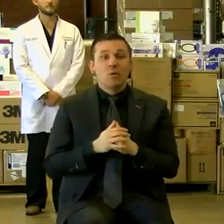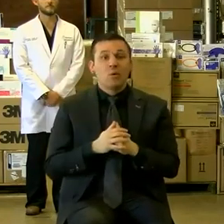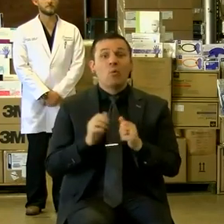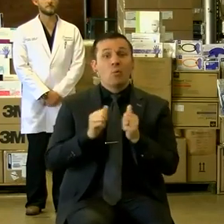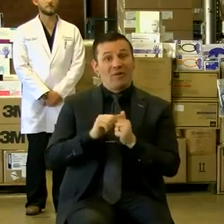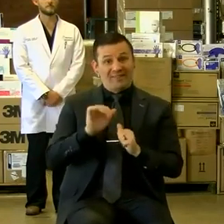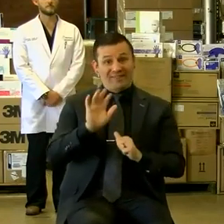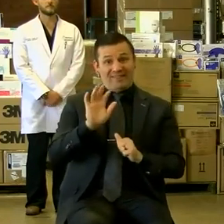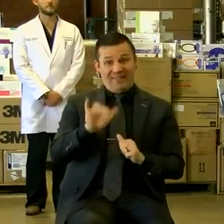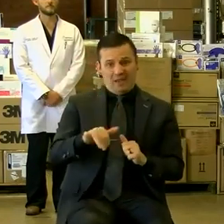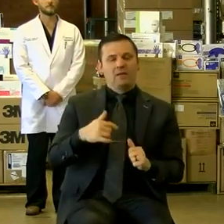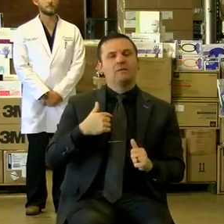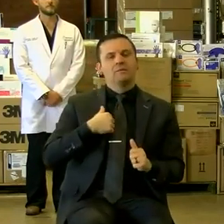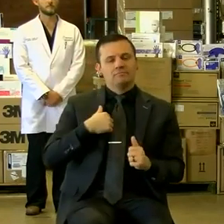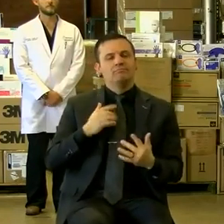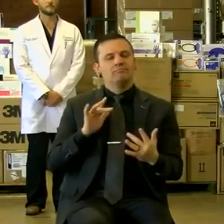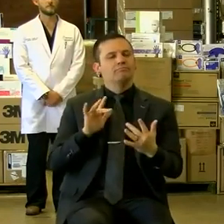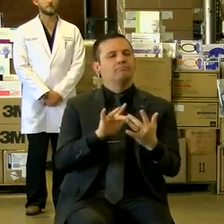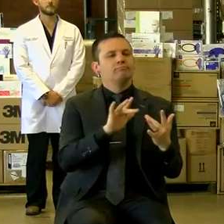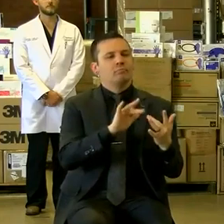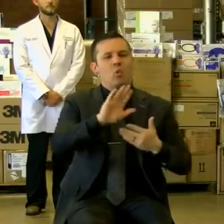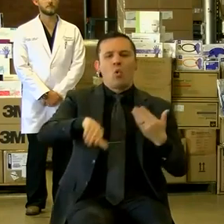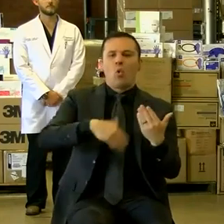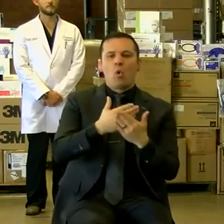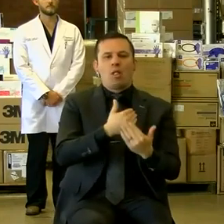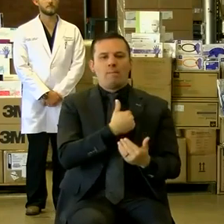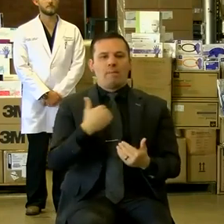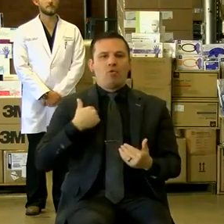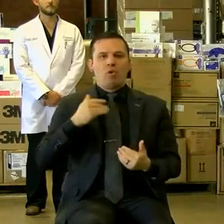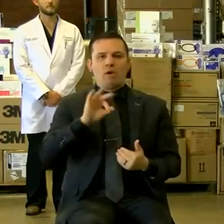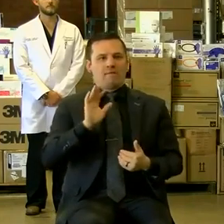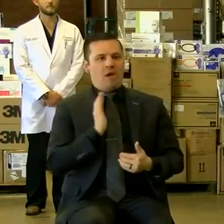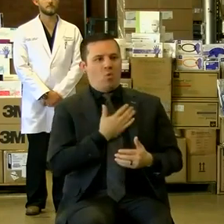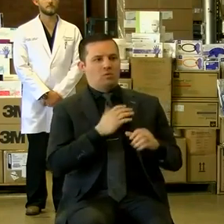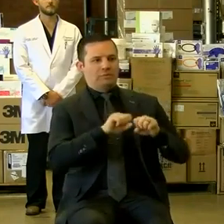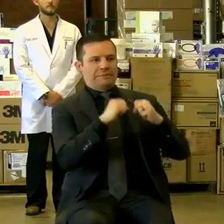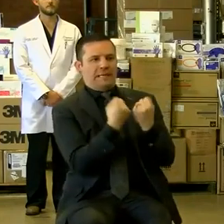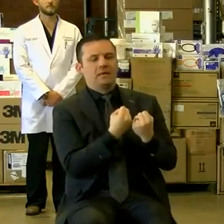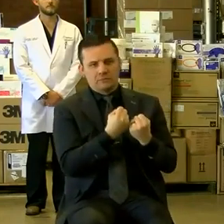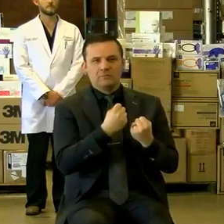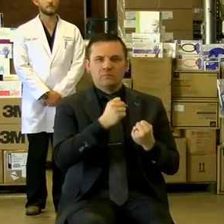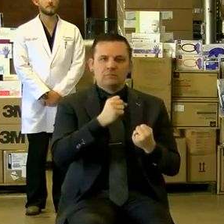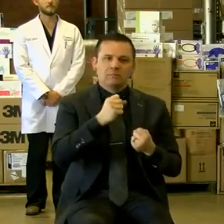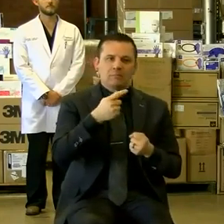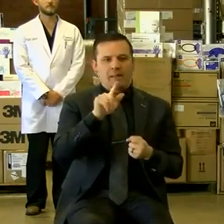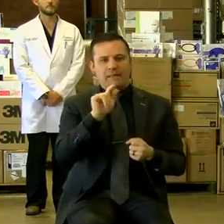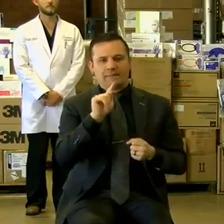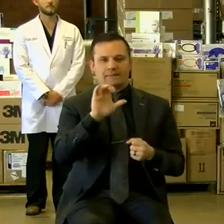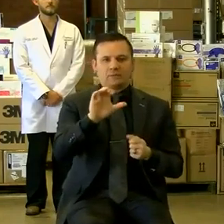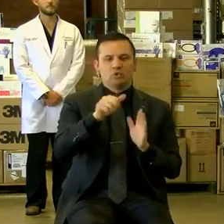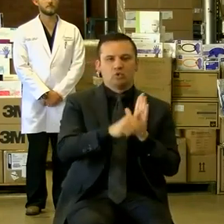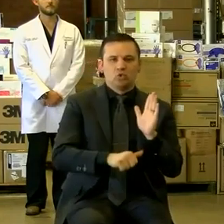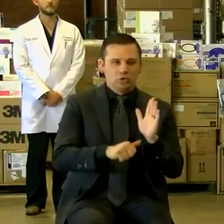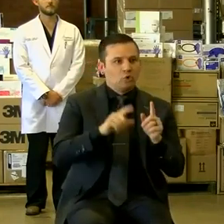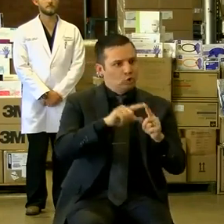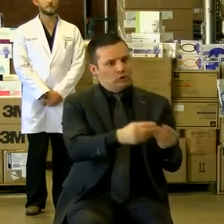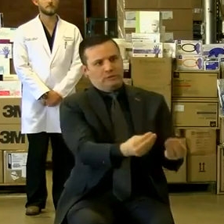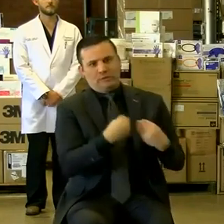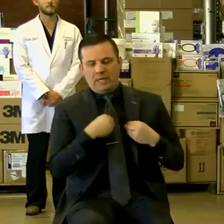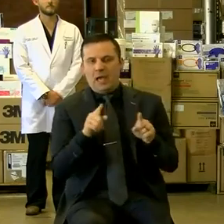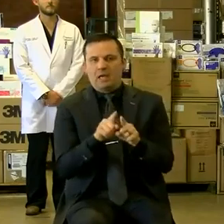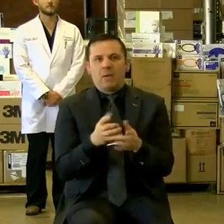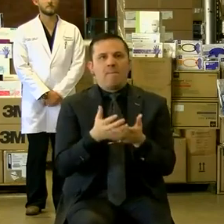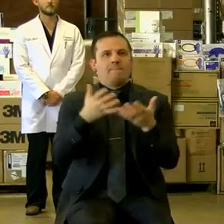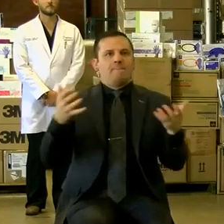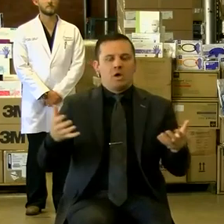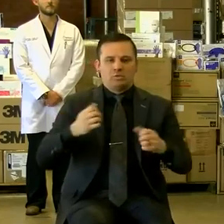I've reached out to all the members of the Texas Society of Plastic Surgeons and asked them to provide as much PPE as